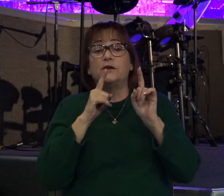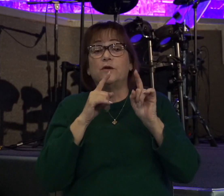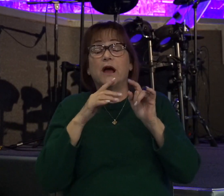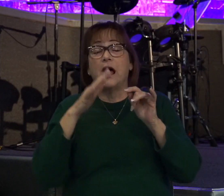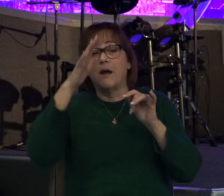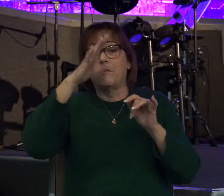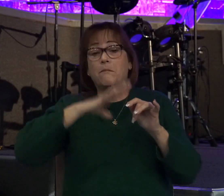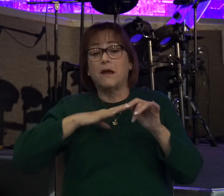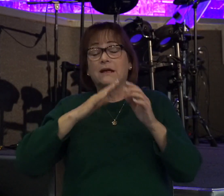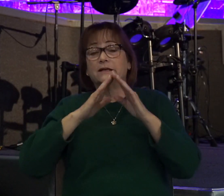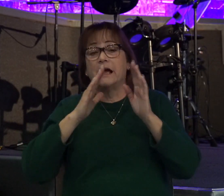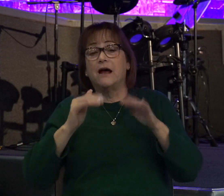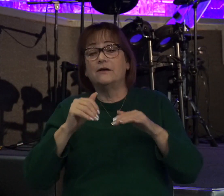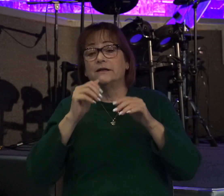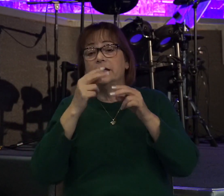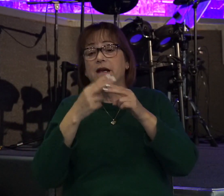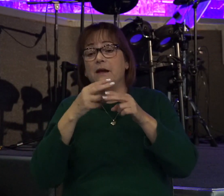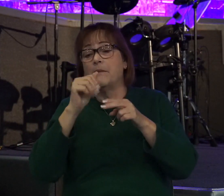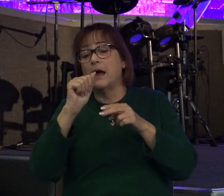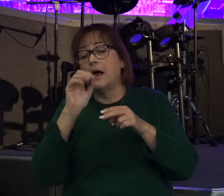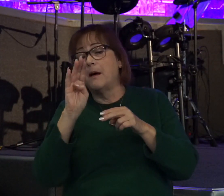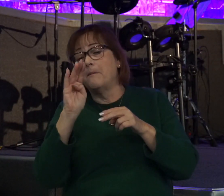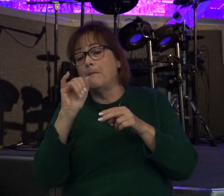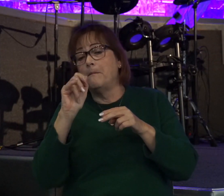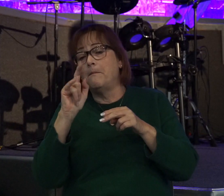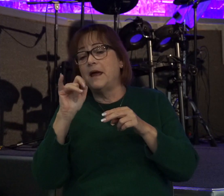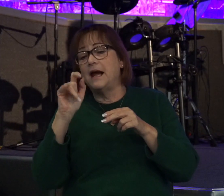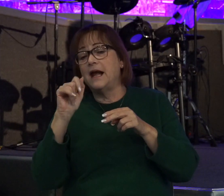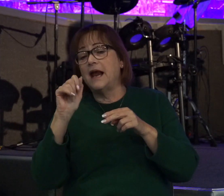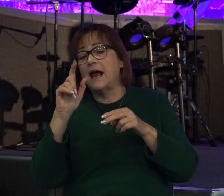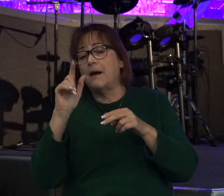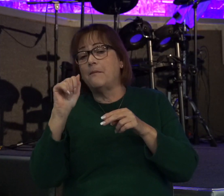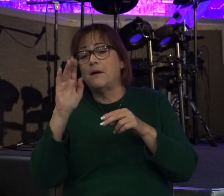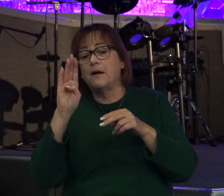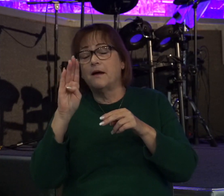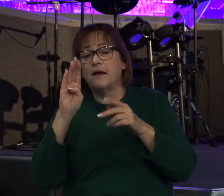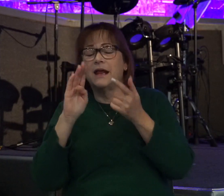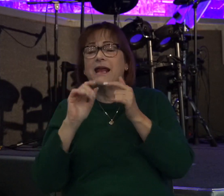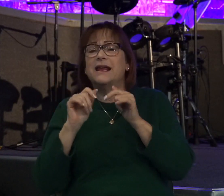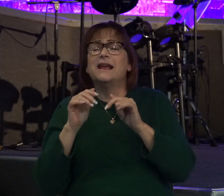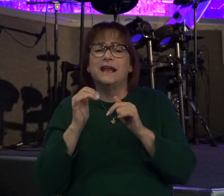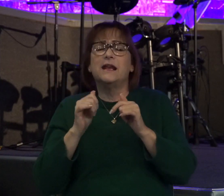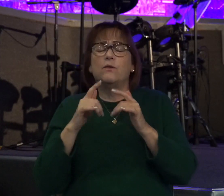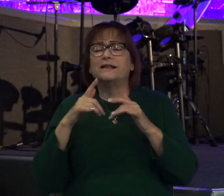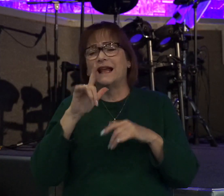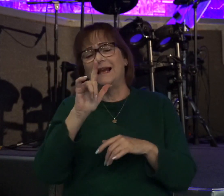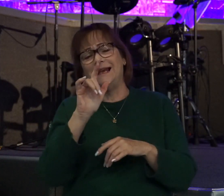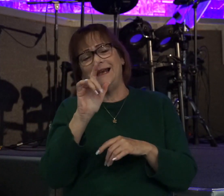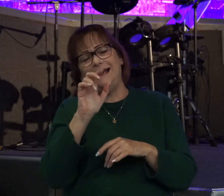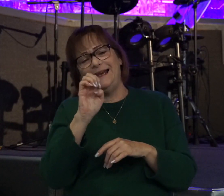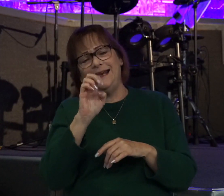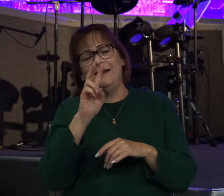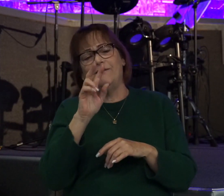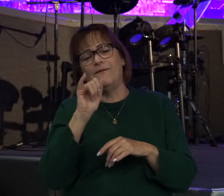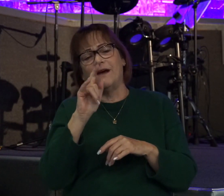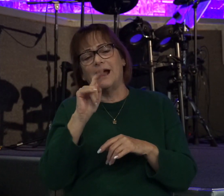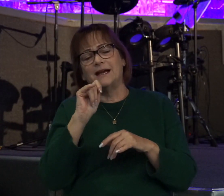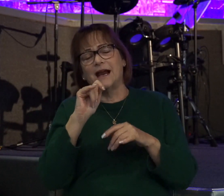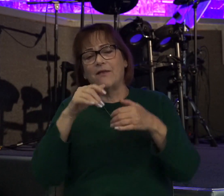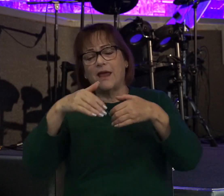Abinadab. Now, Abinadab was a Levite. And they basically buried the Ark in the closet of